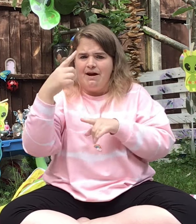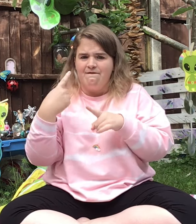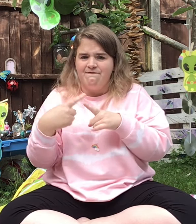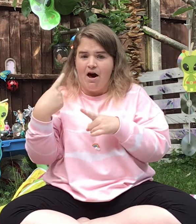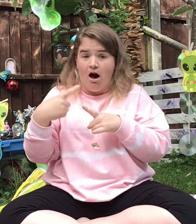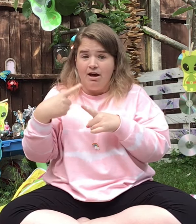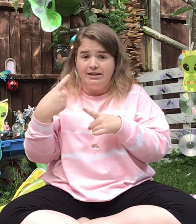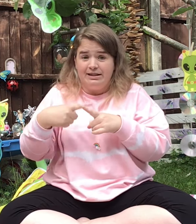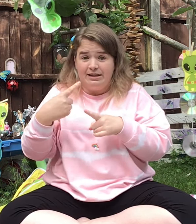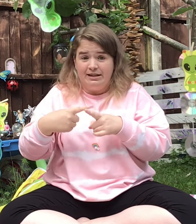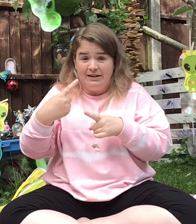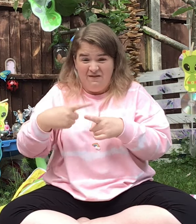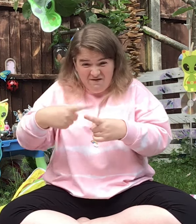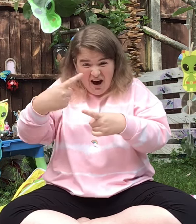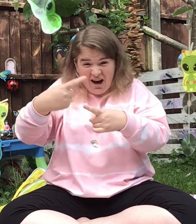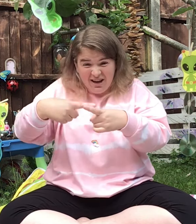fast. Fast!